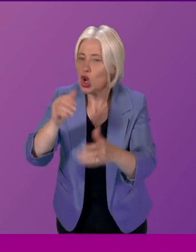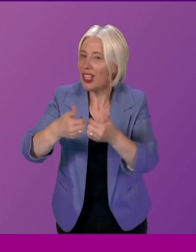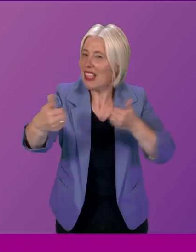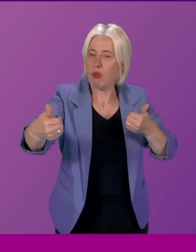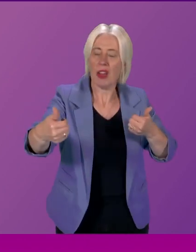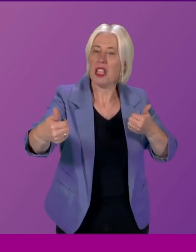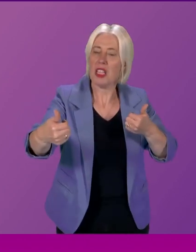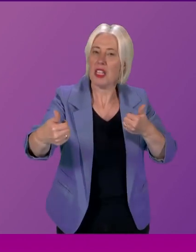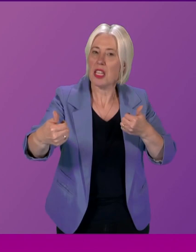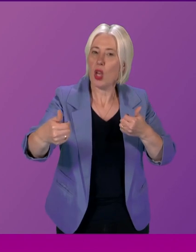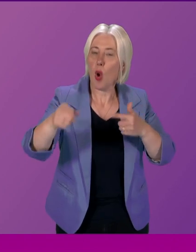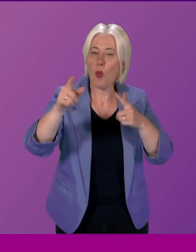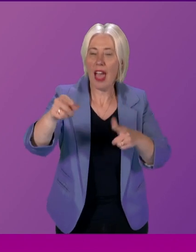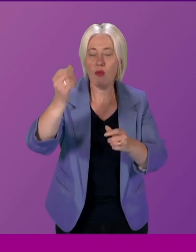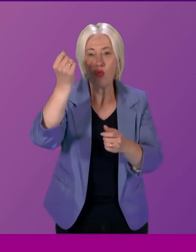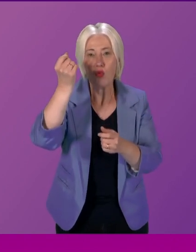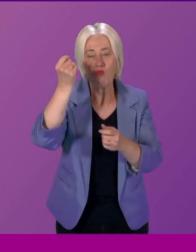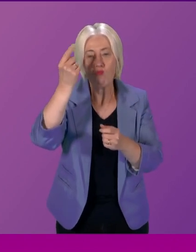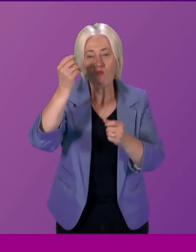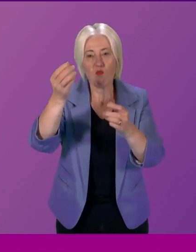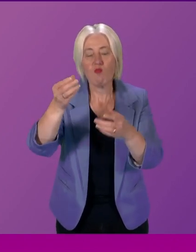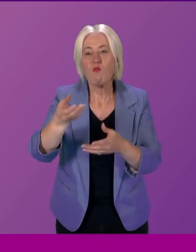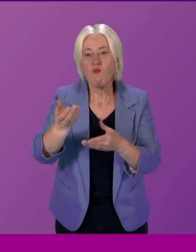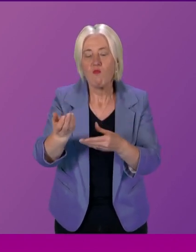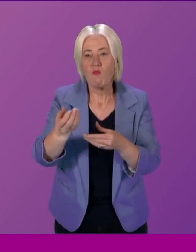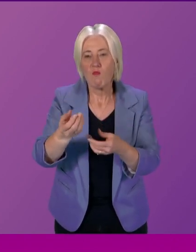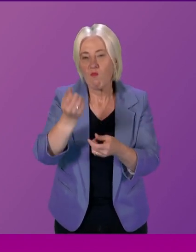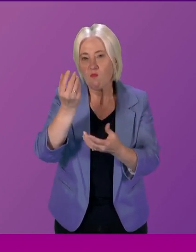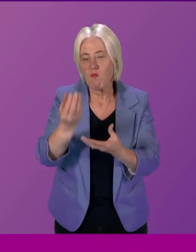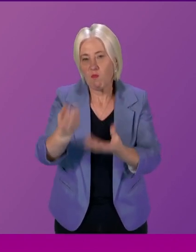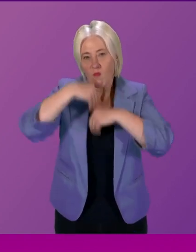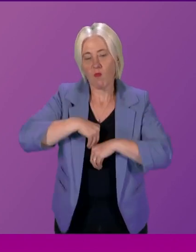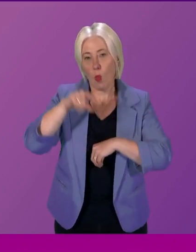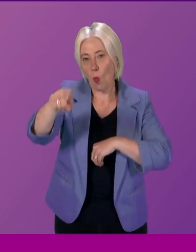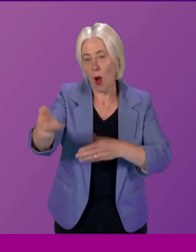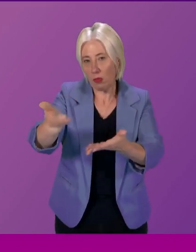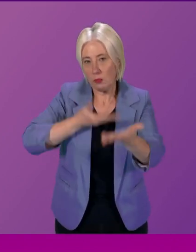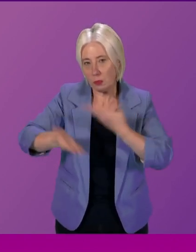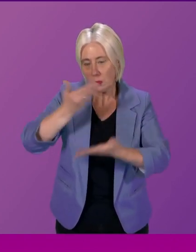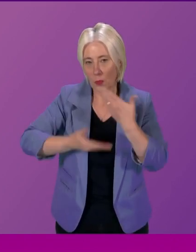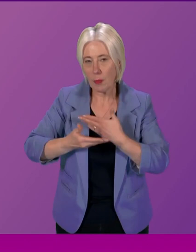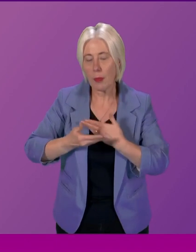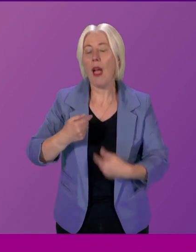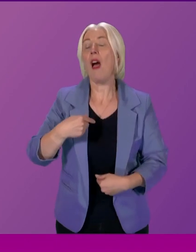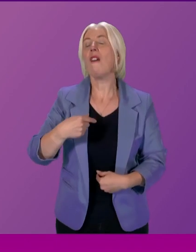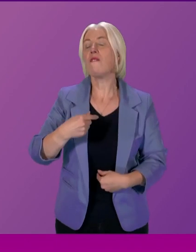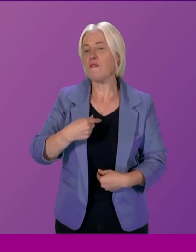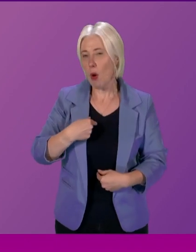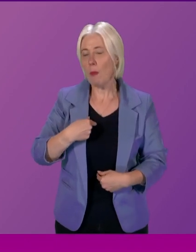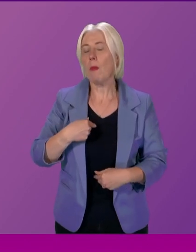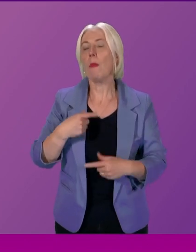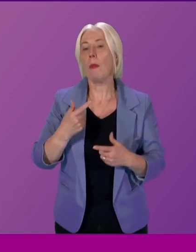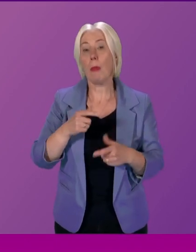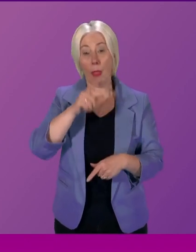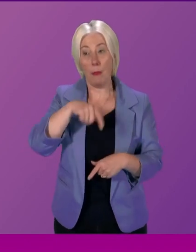imperative for action to take place. And interestingly, what I think came out of our understanding of the